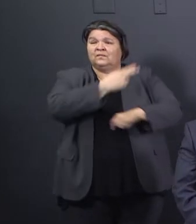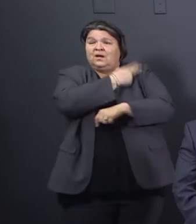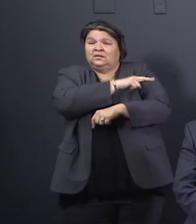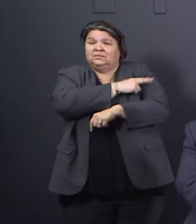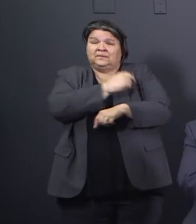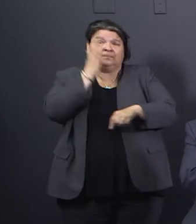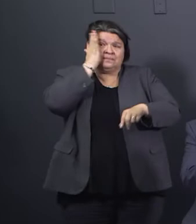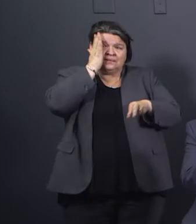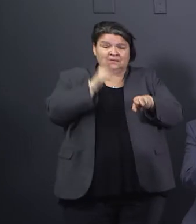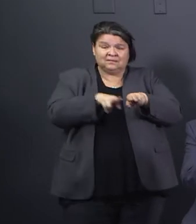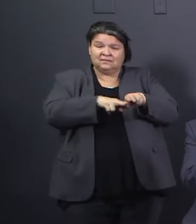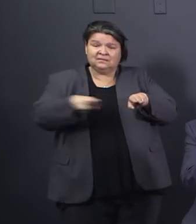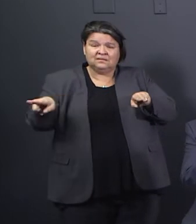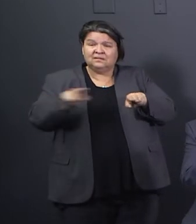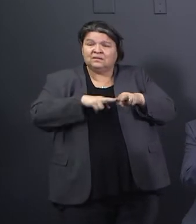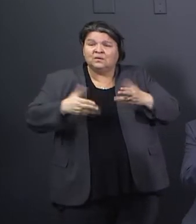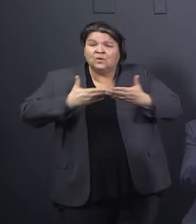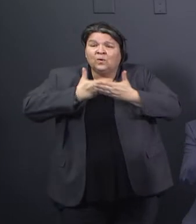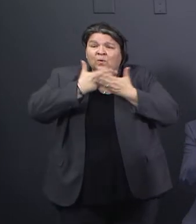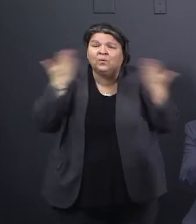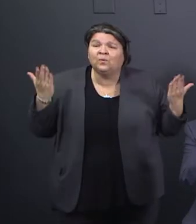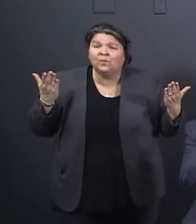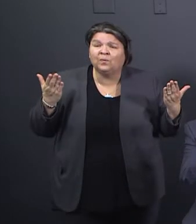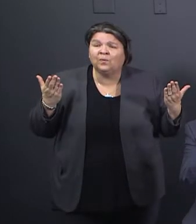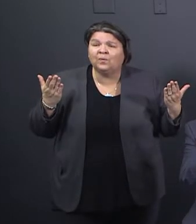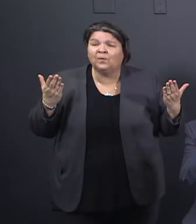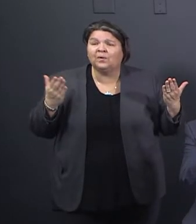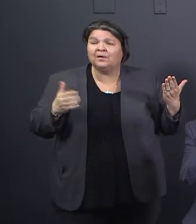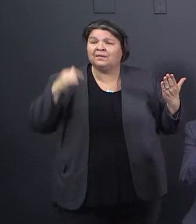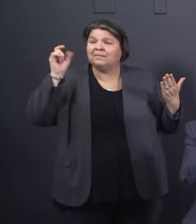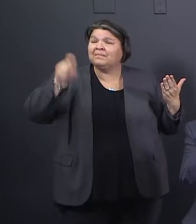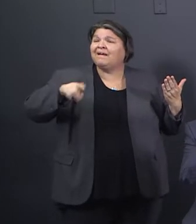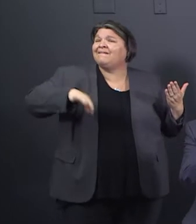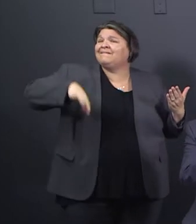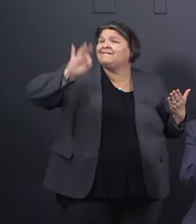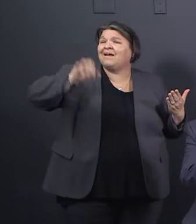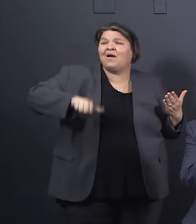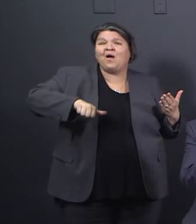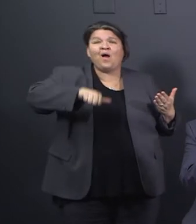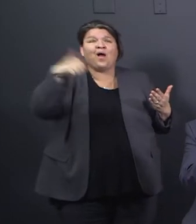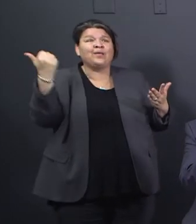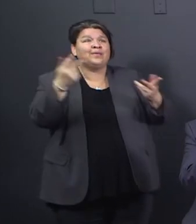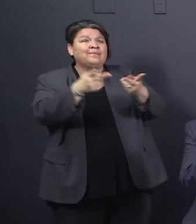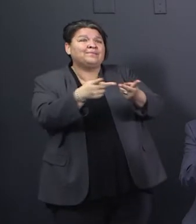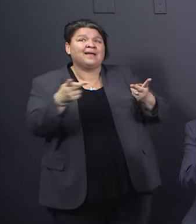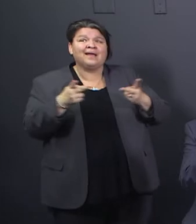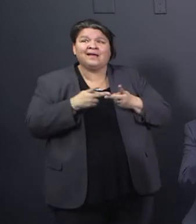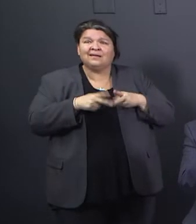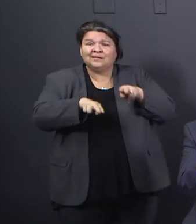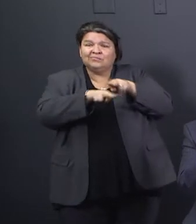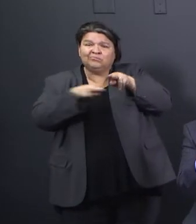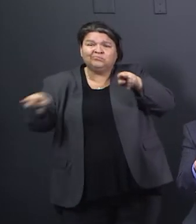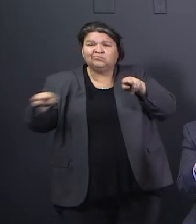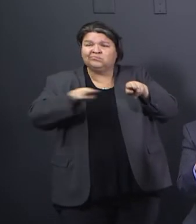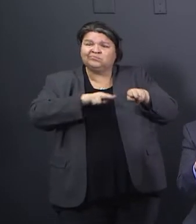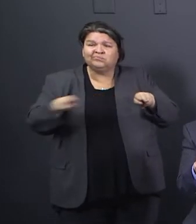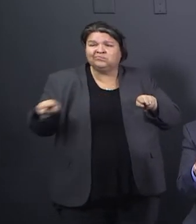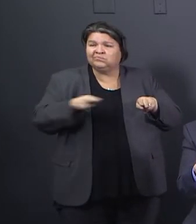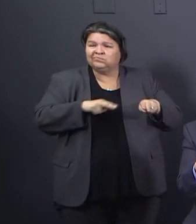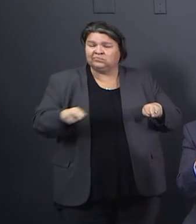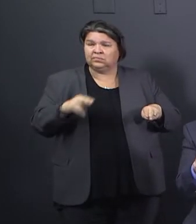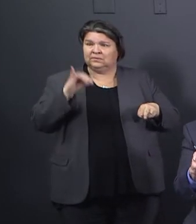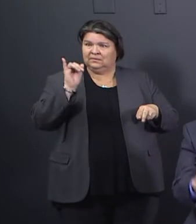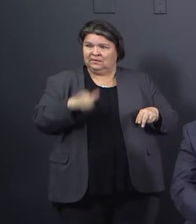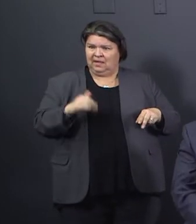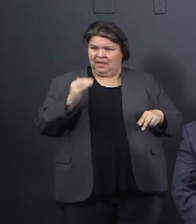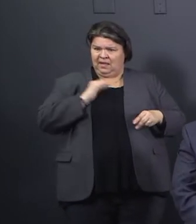You know, he mentioned that up in this area we had about 33% availability. When we look at what our regional advisory council has